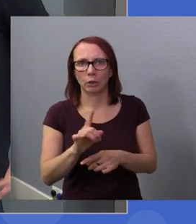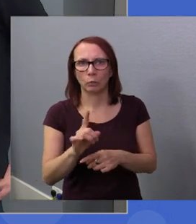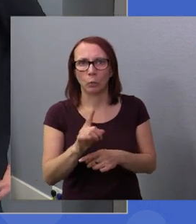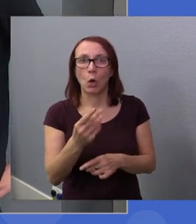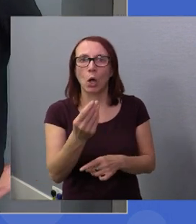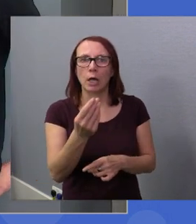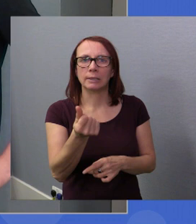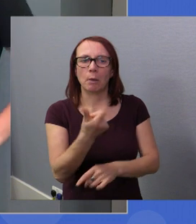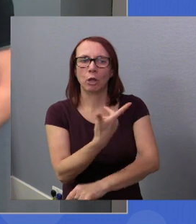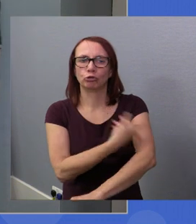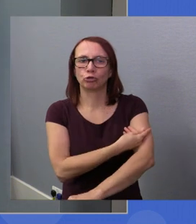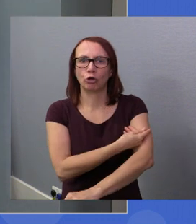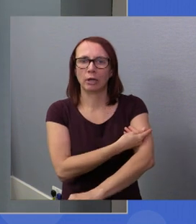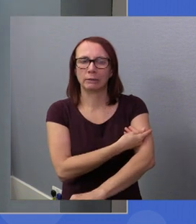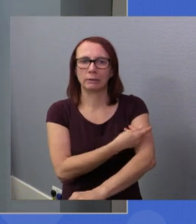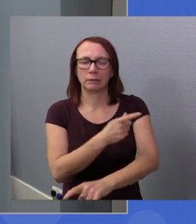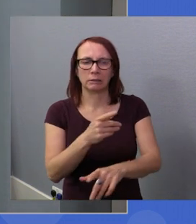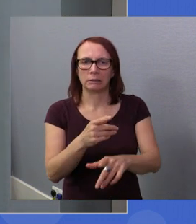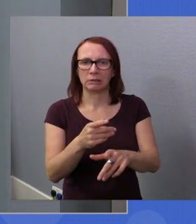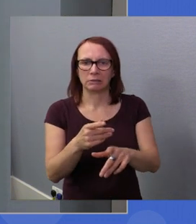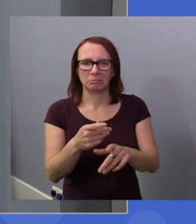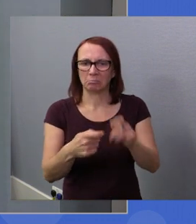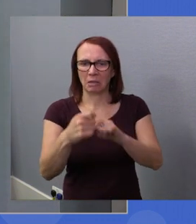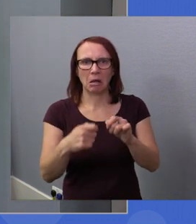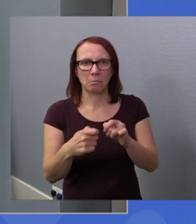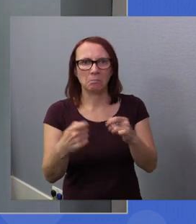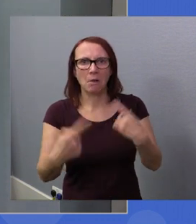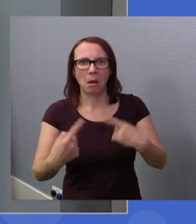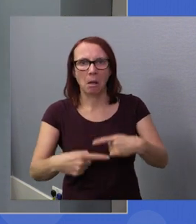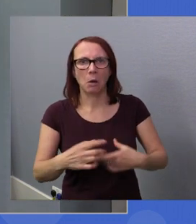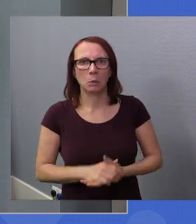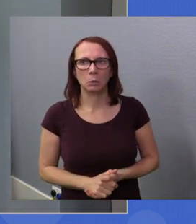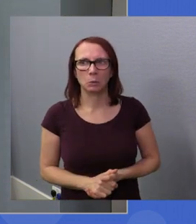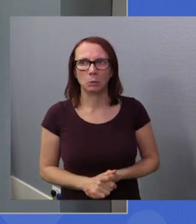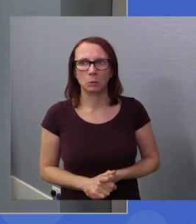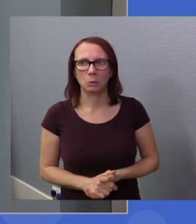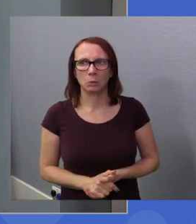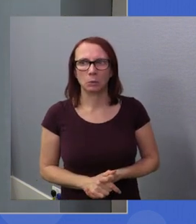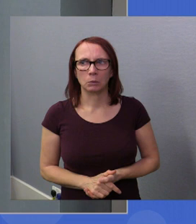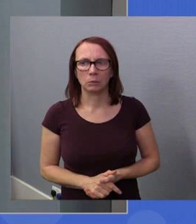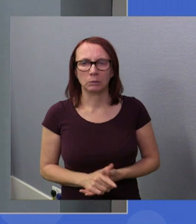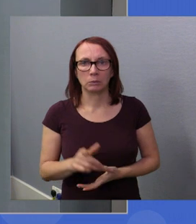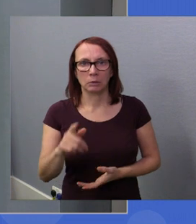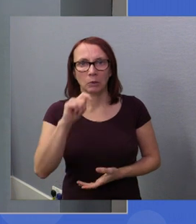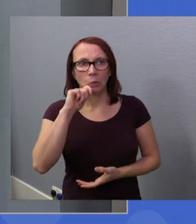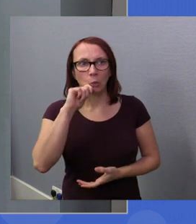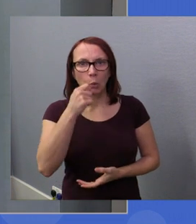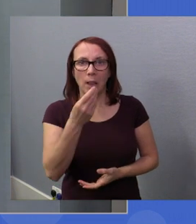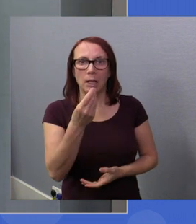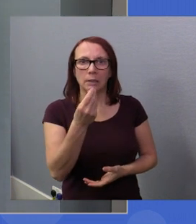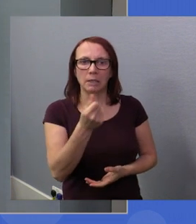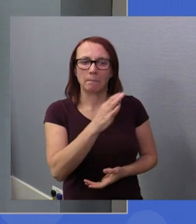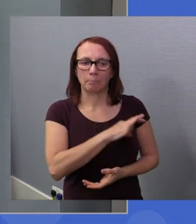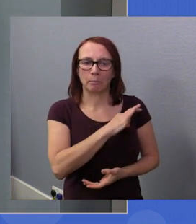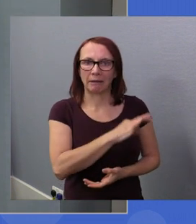some drugs. Right, I'm just going to list some benefits here which not only include tax generation but